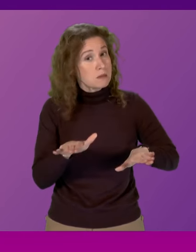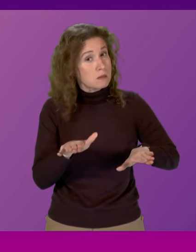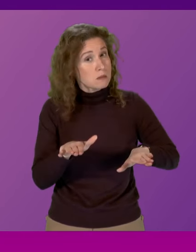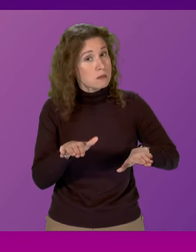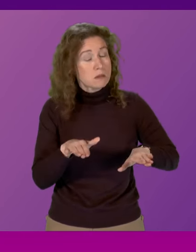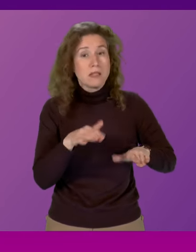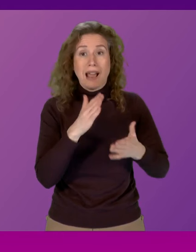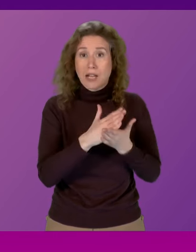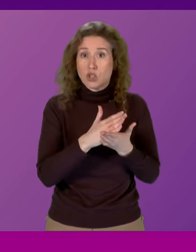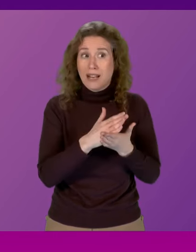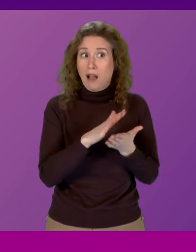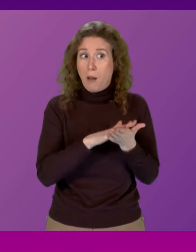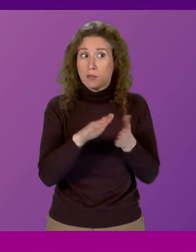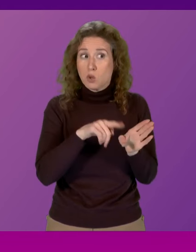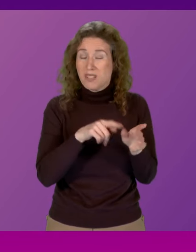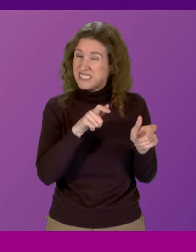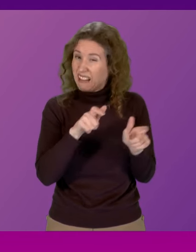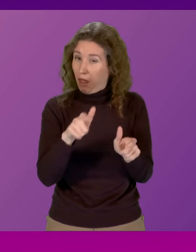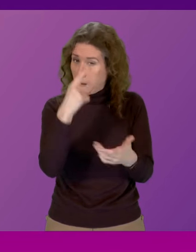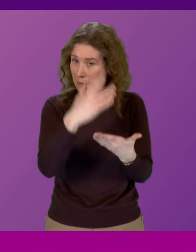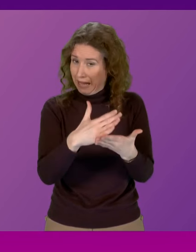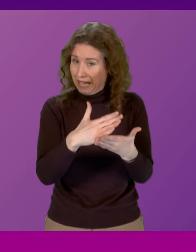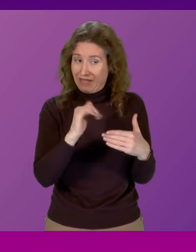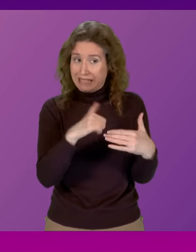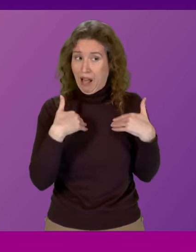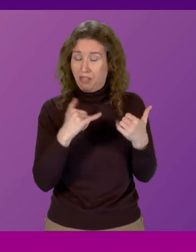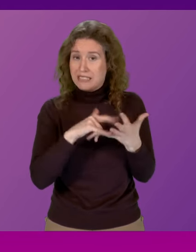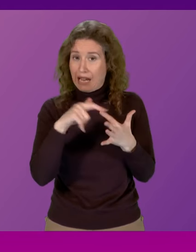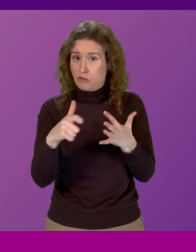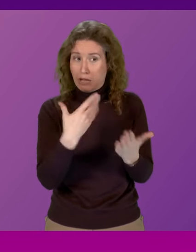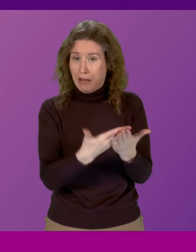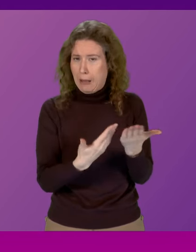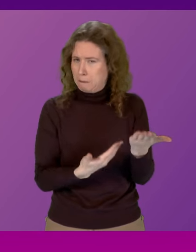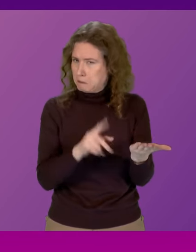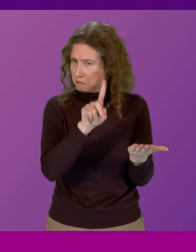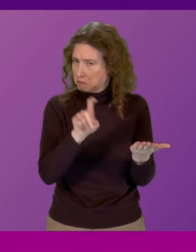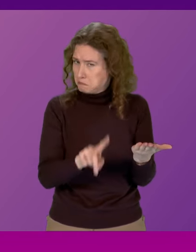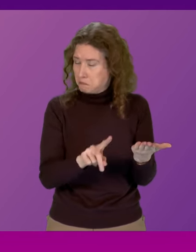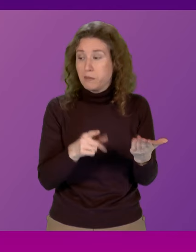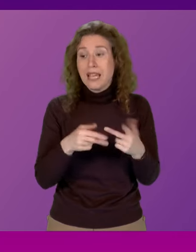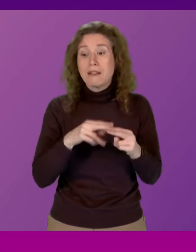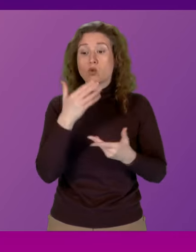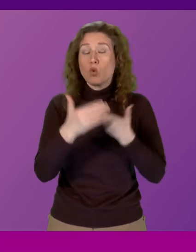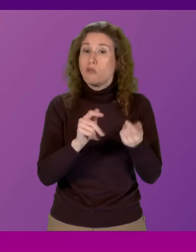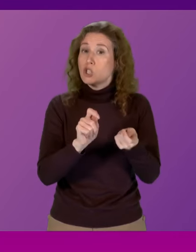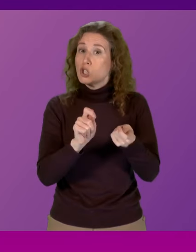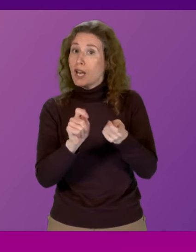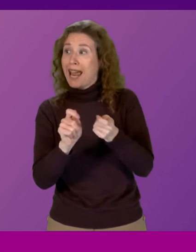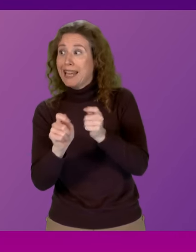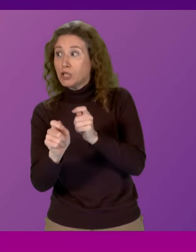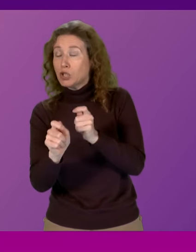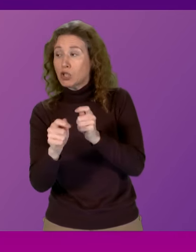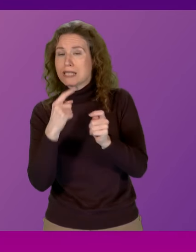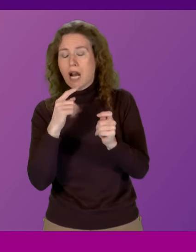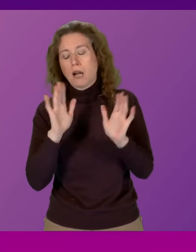the last person in Scotland still believing his Health Secretary's ridiculous claim. Now, if this story changes to be about family